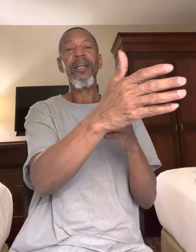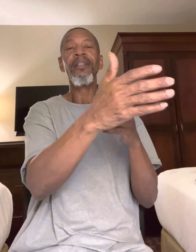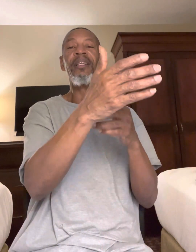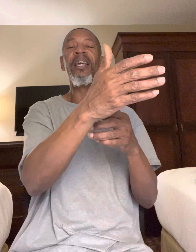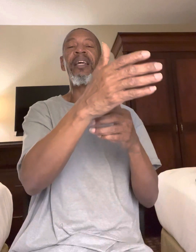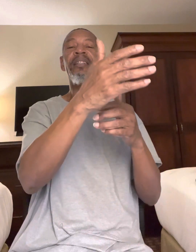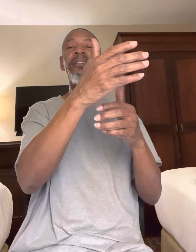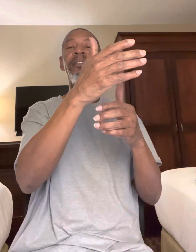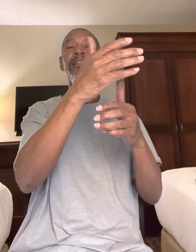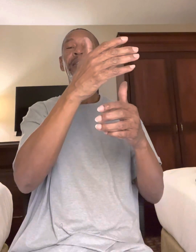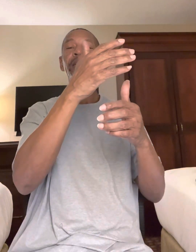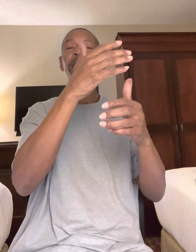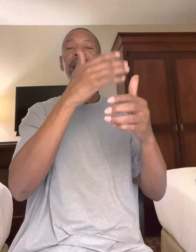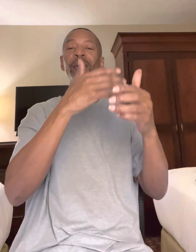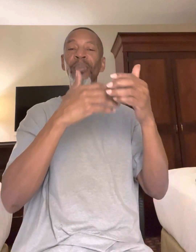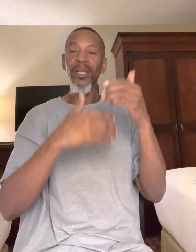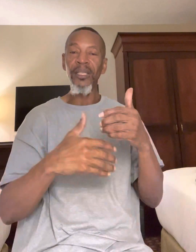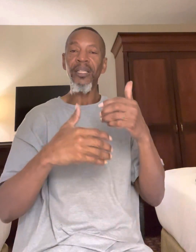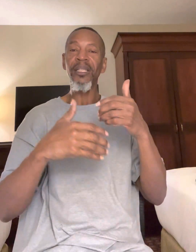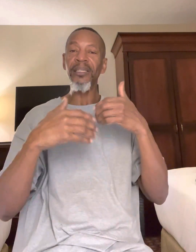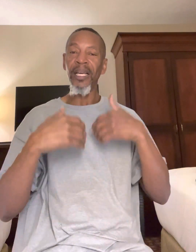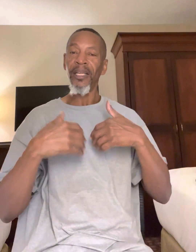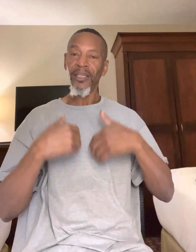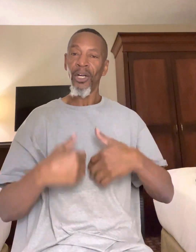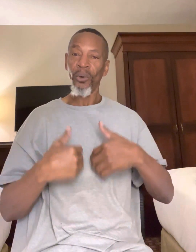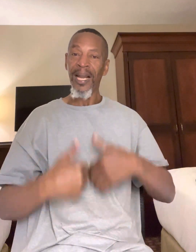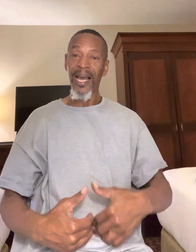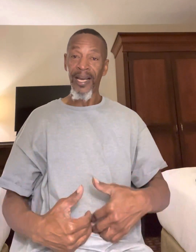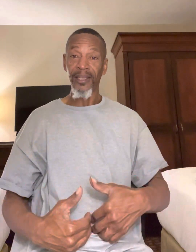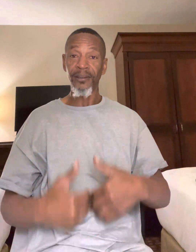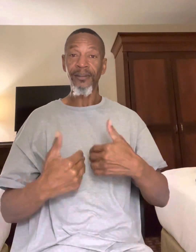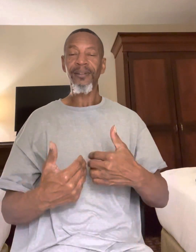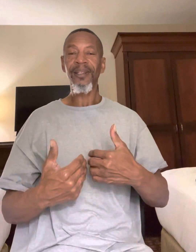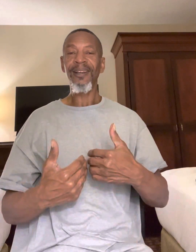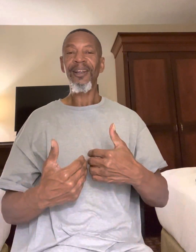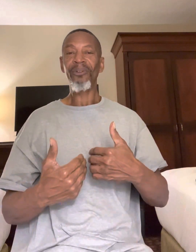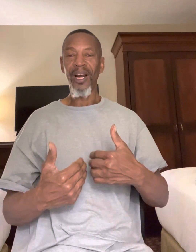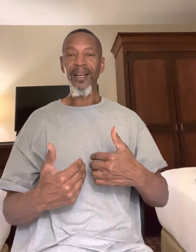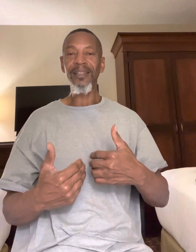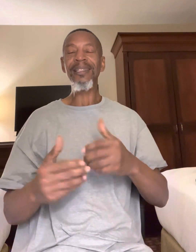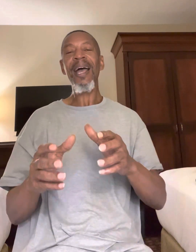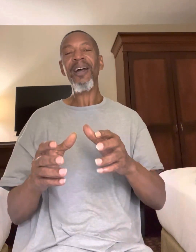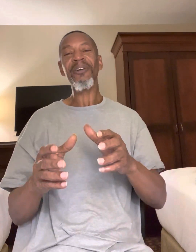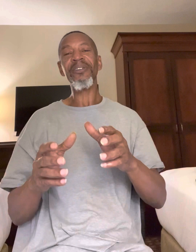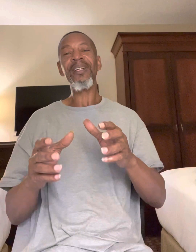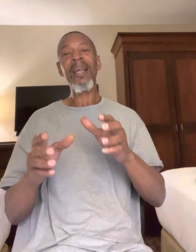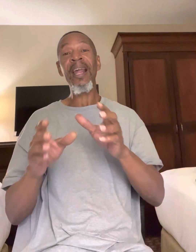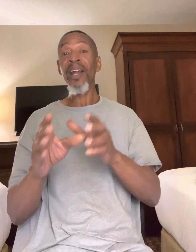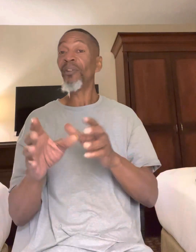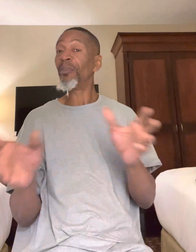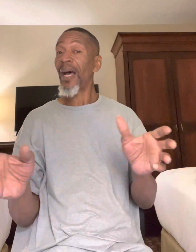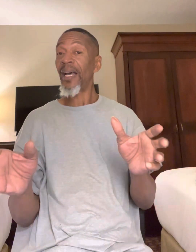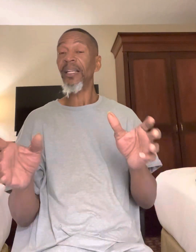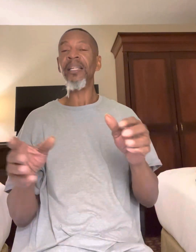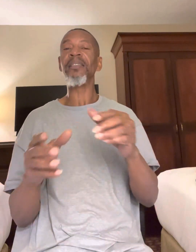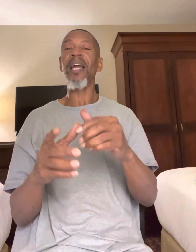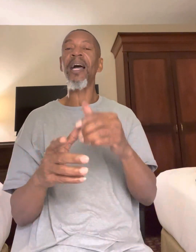then that blood is in your line, right? Now, everybody is not